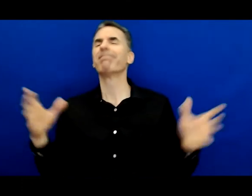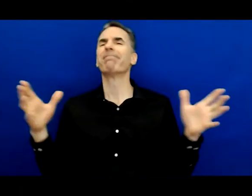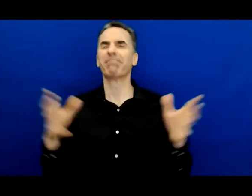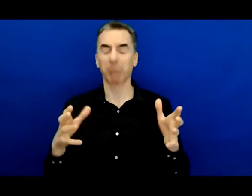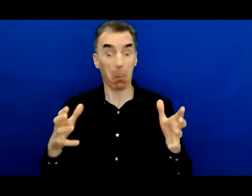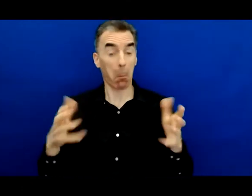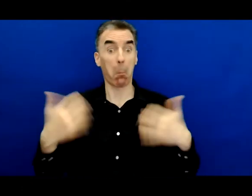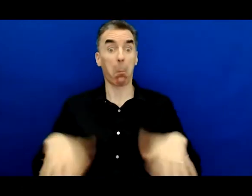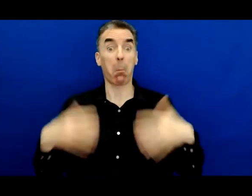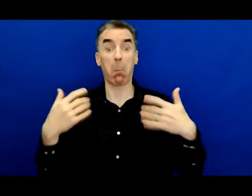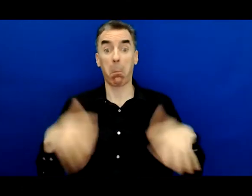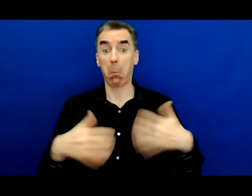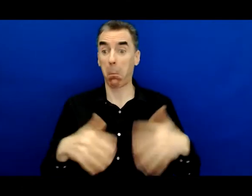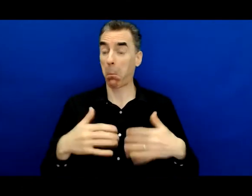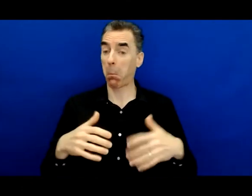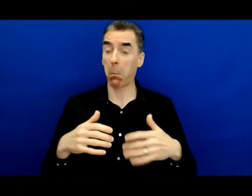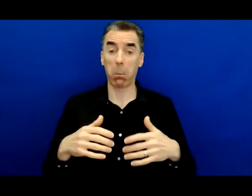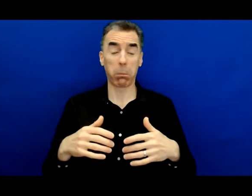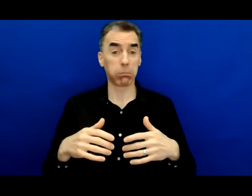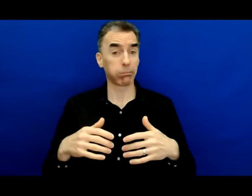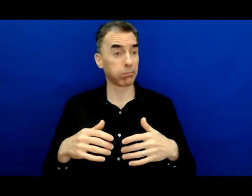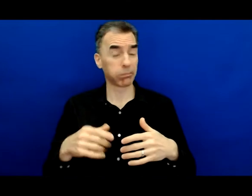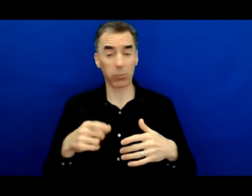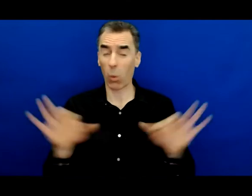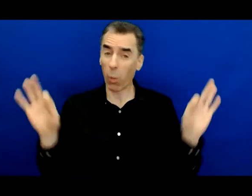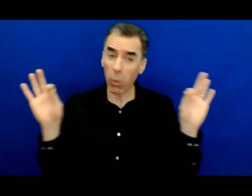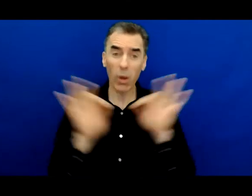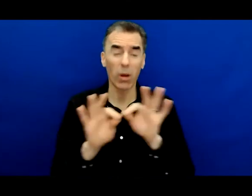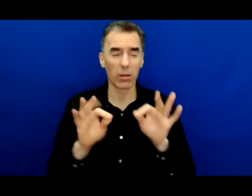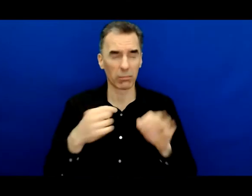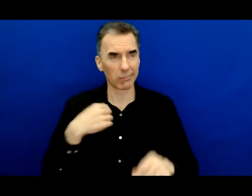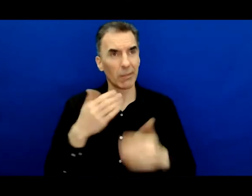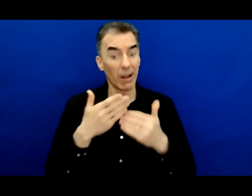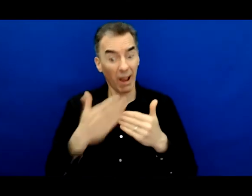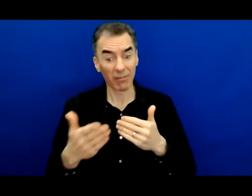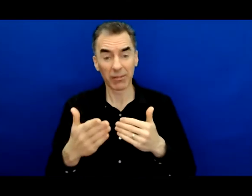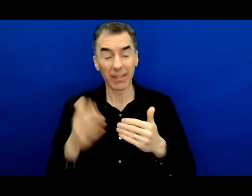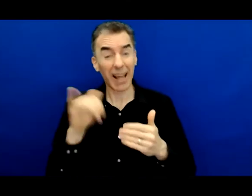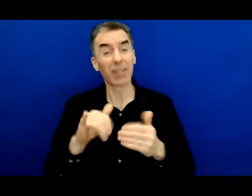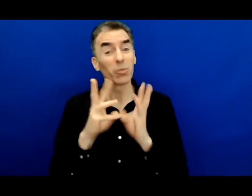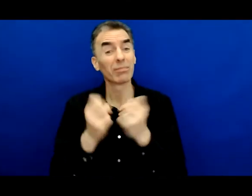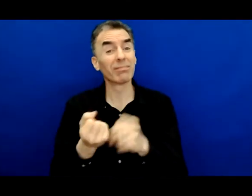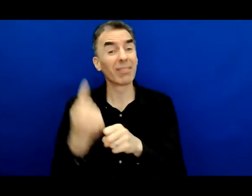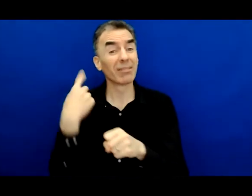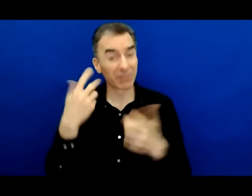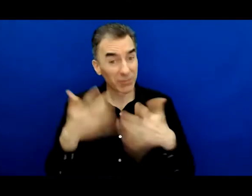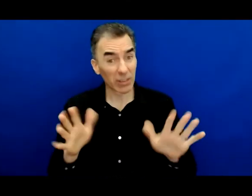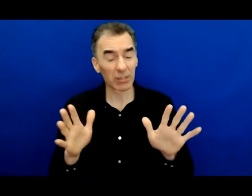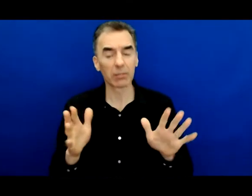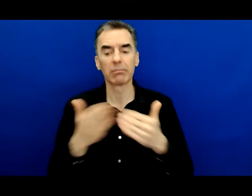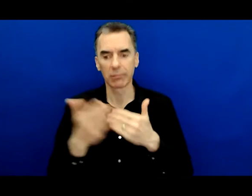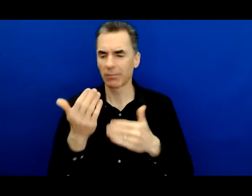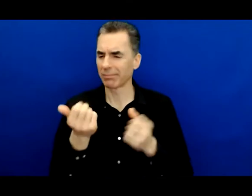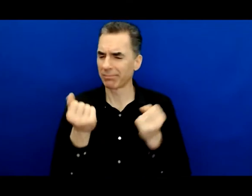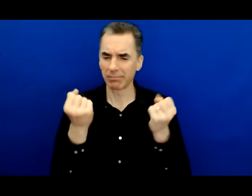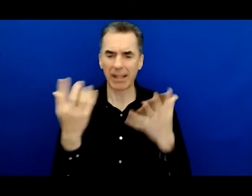really resonated with me for, you know, days and days. So, so I'm, I'm promising you, you, you will leave here inspired